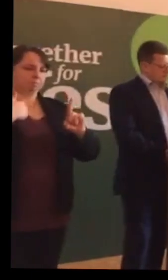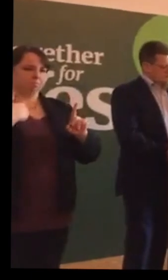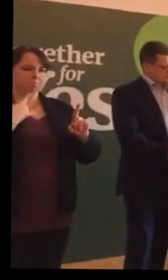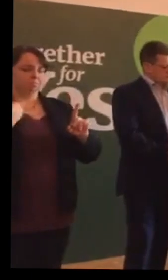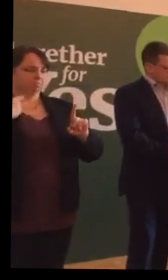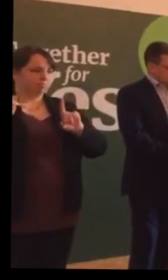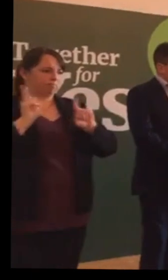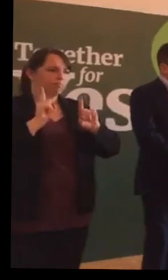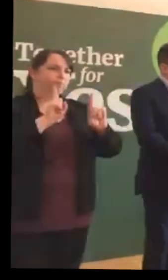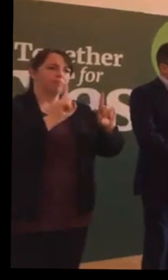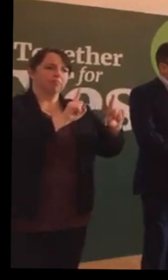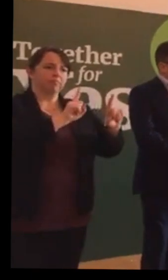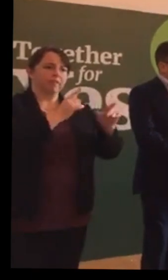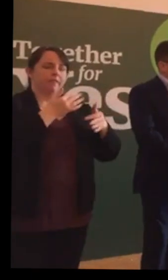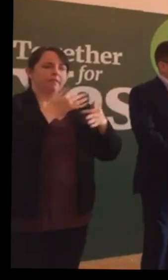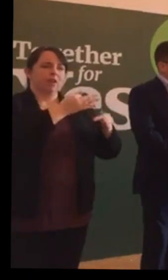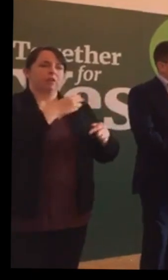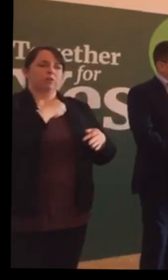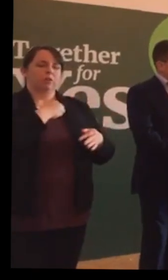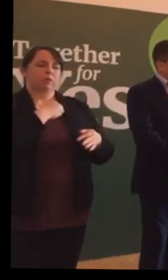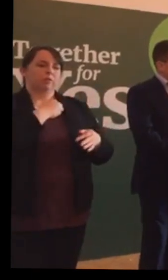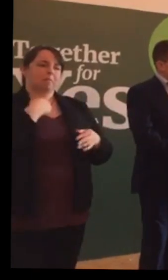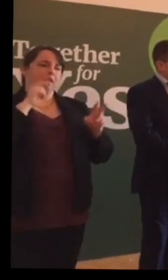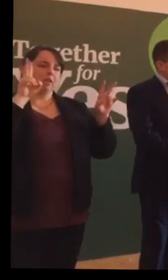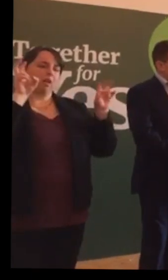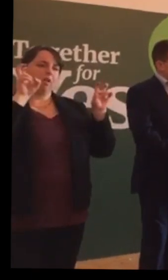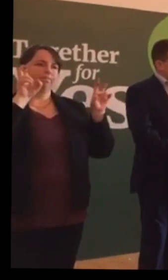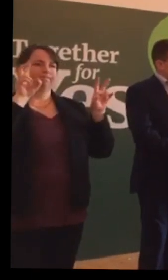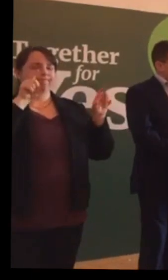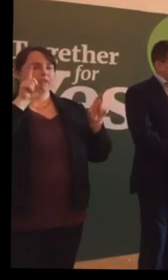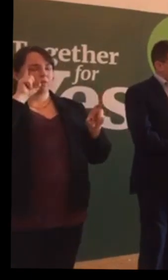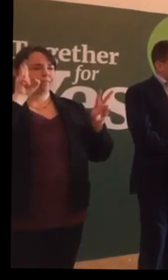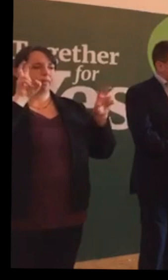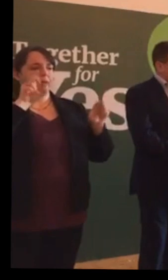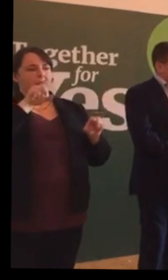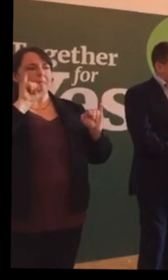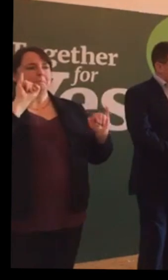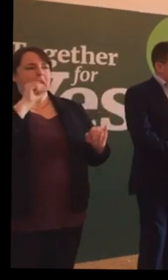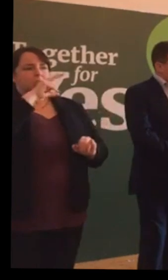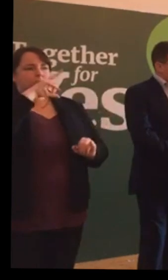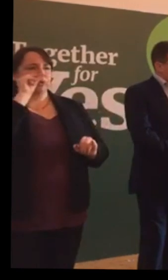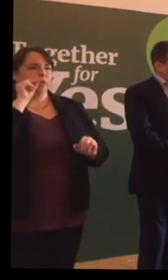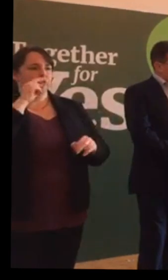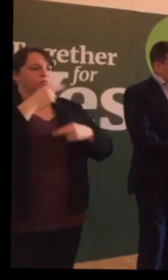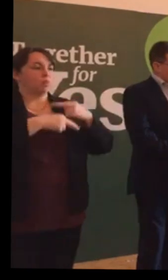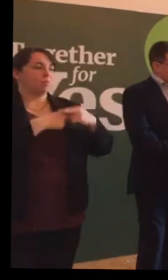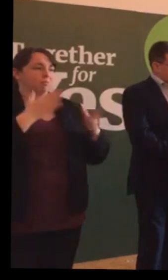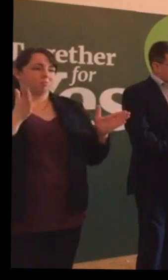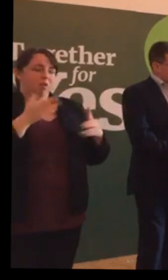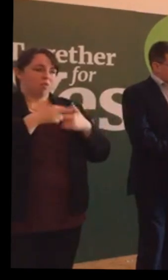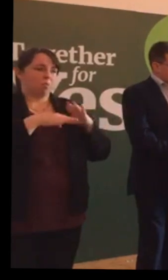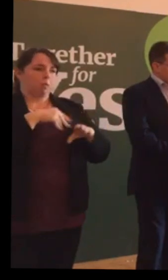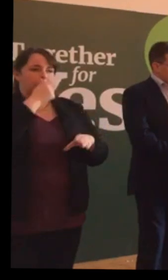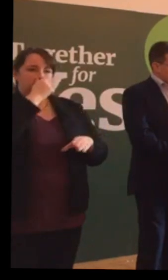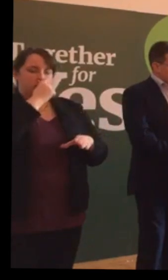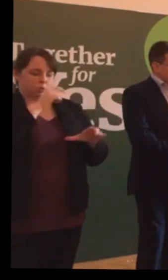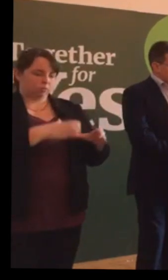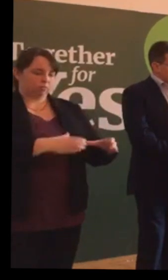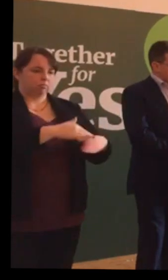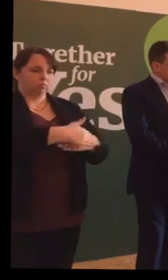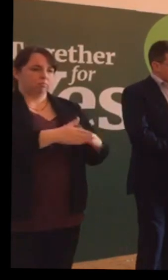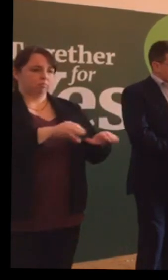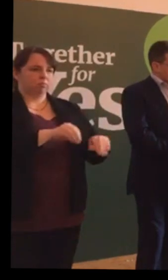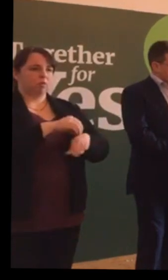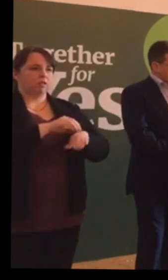in to what I call the bad news room. It's just a small room with a box of tissues on the table.